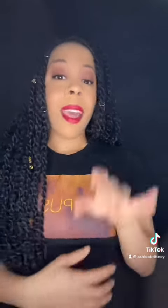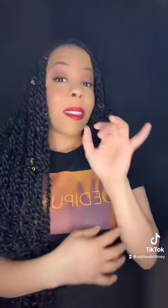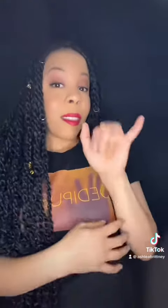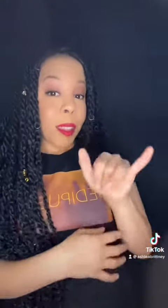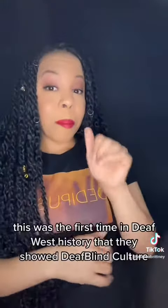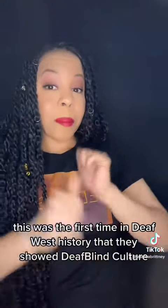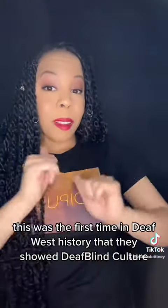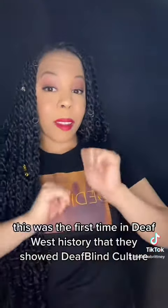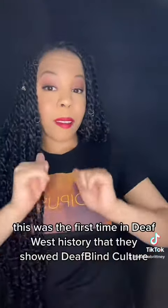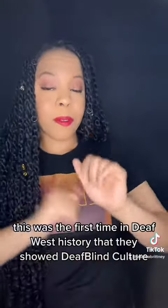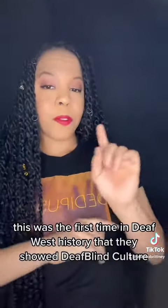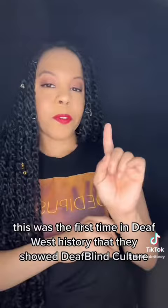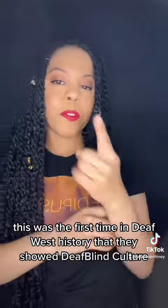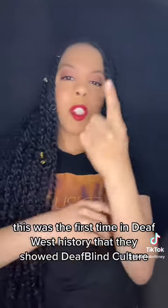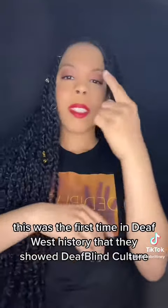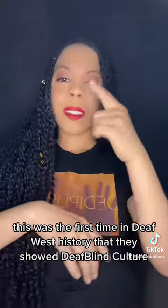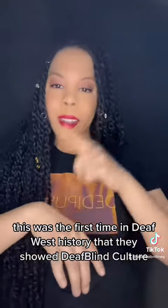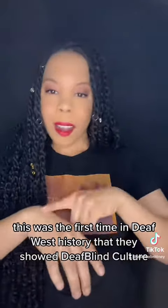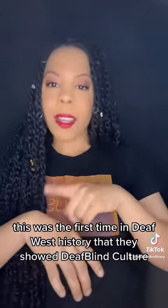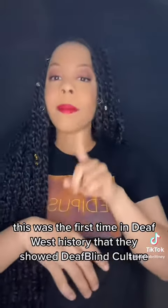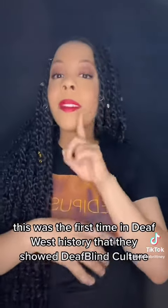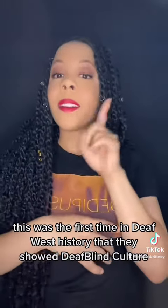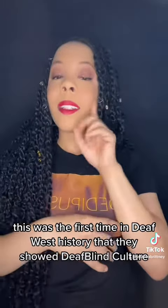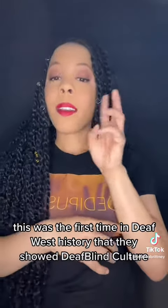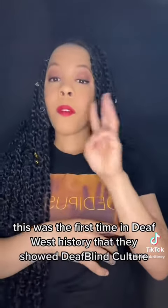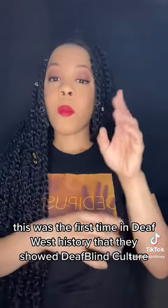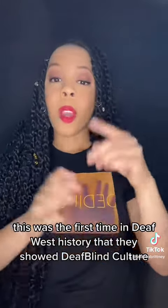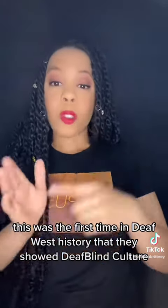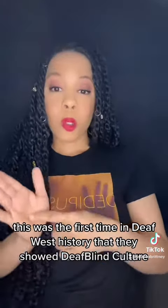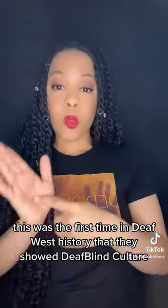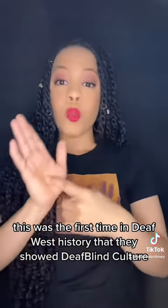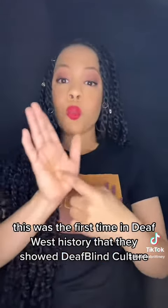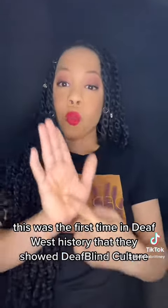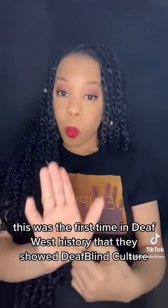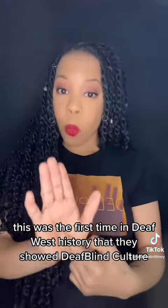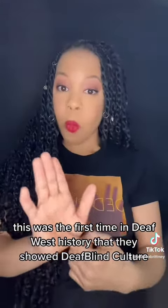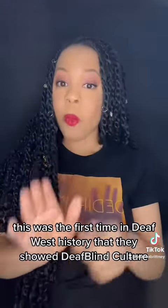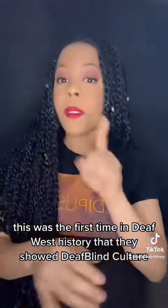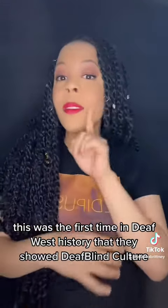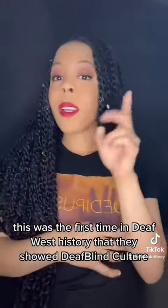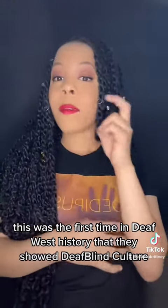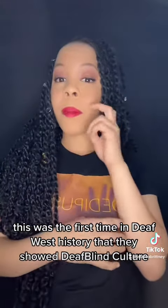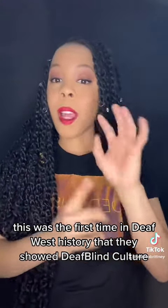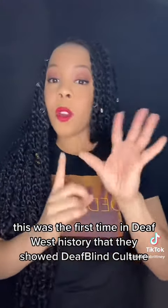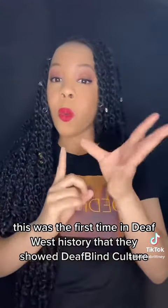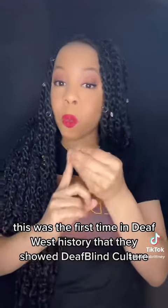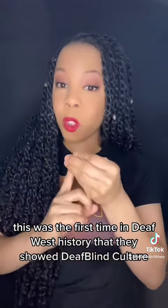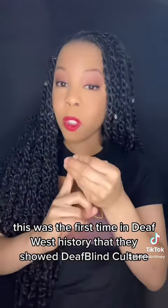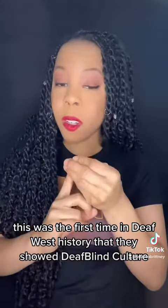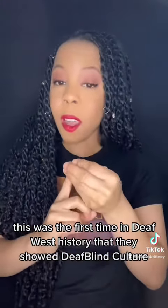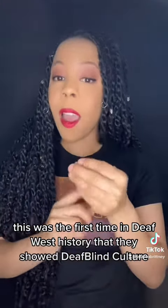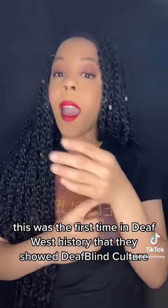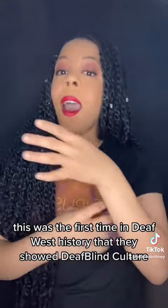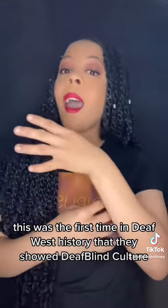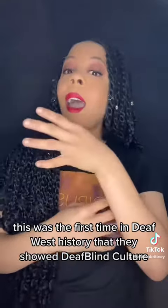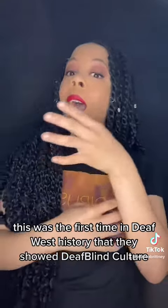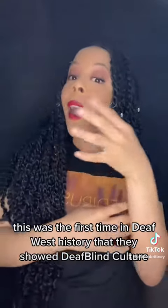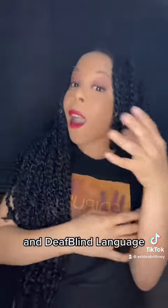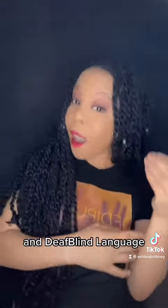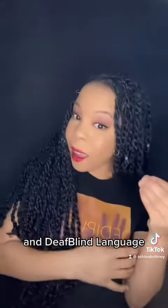This was the first time in Deaf West history that they showed DeafBlind culture and